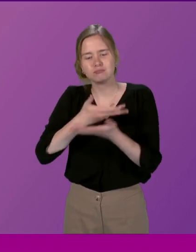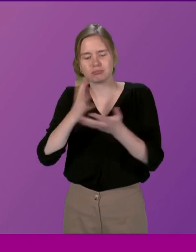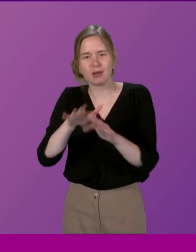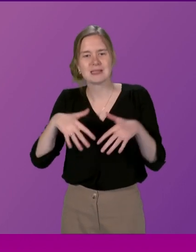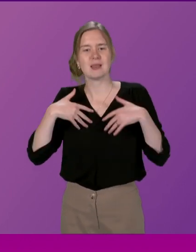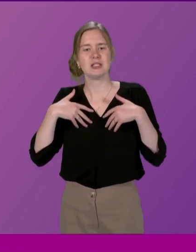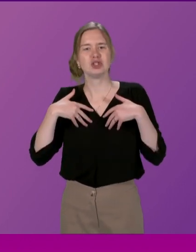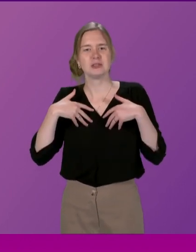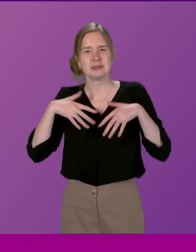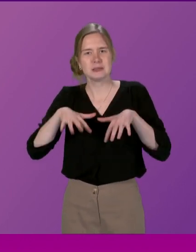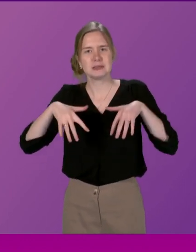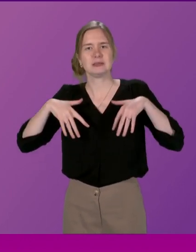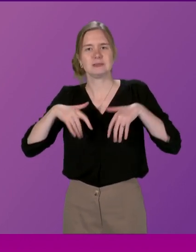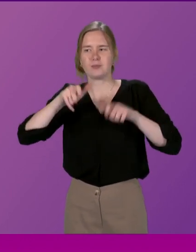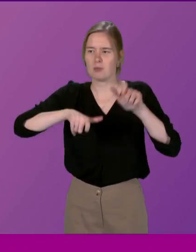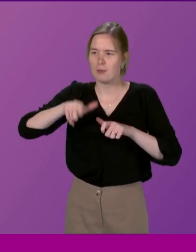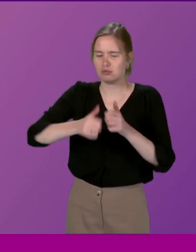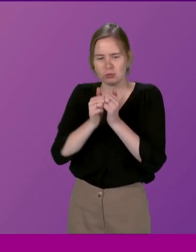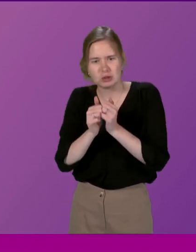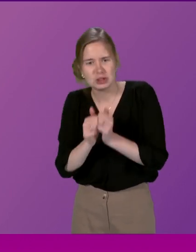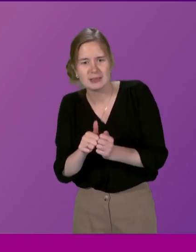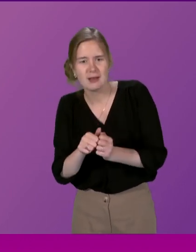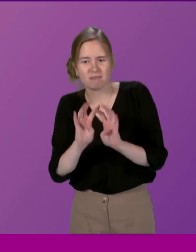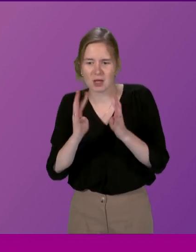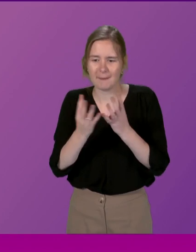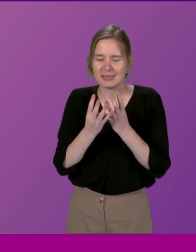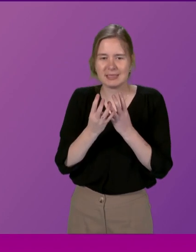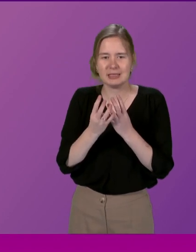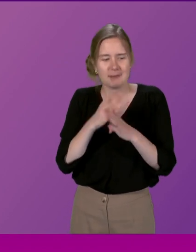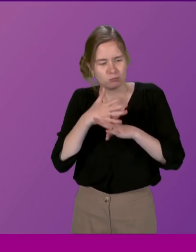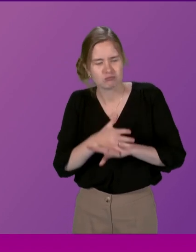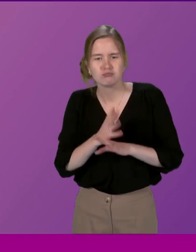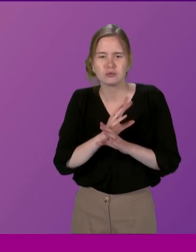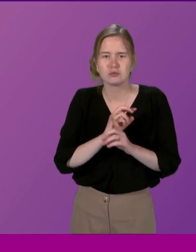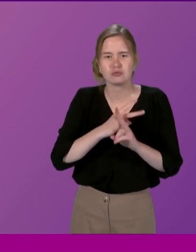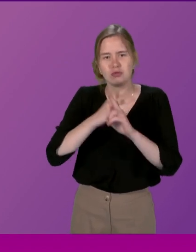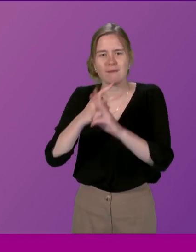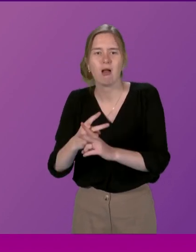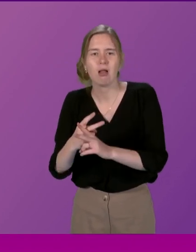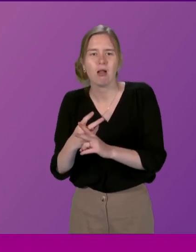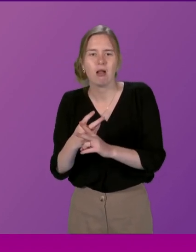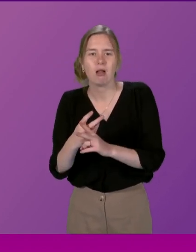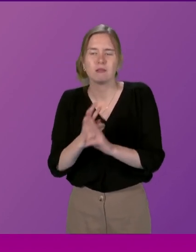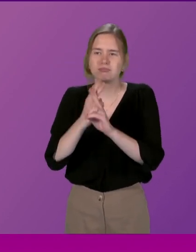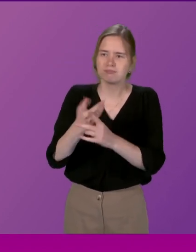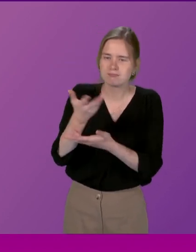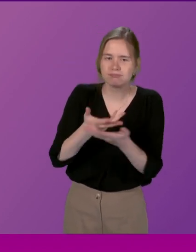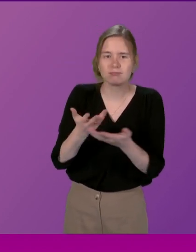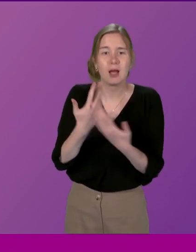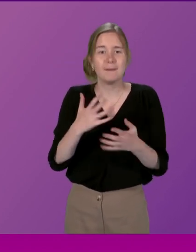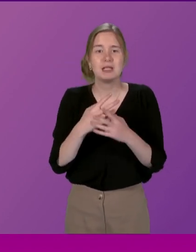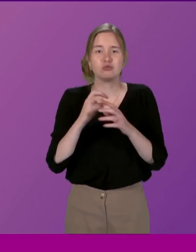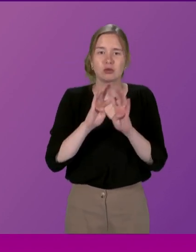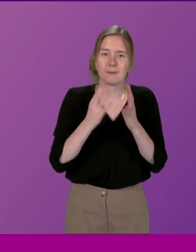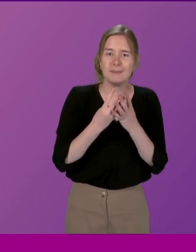people there I picked up just really appreciated the fact the committee had taken the effort which they know about more than we do to go I I've been on committee